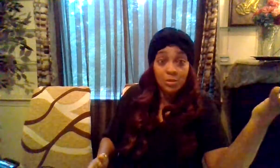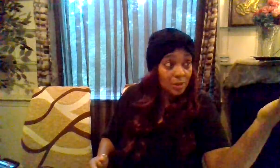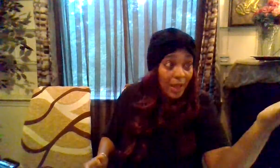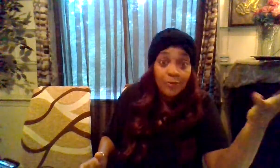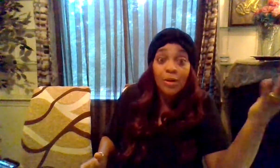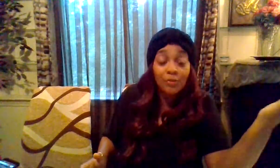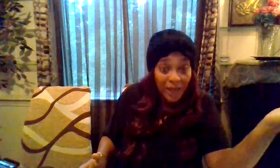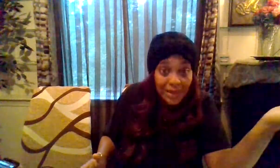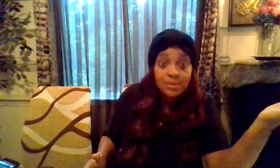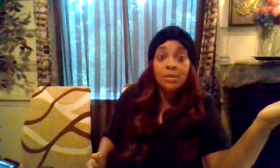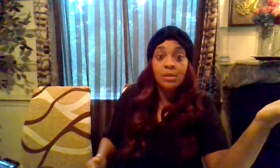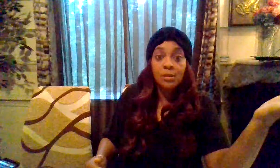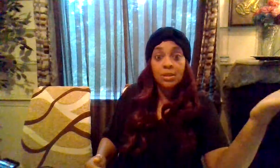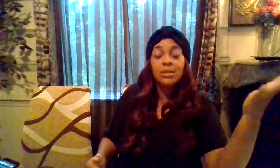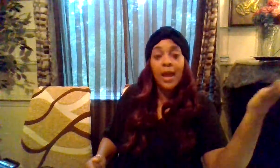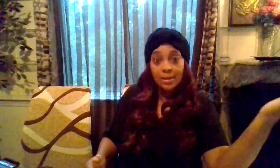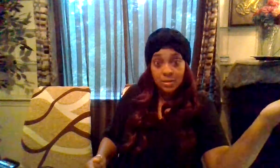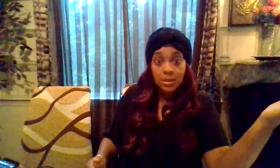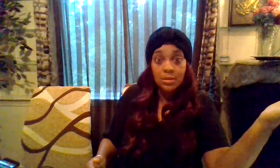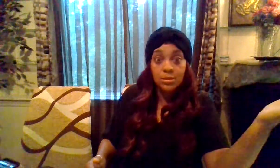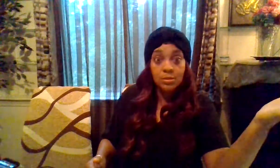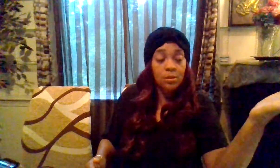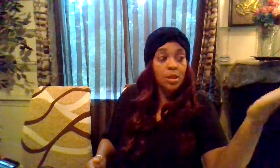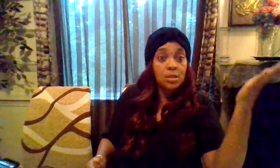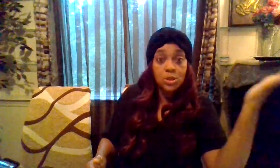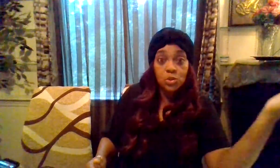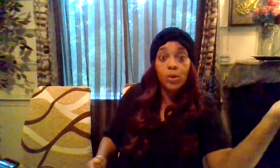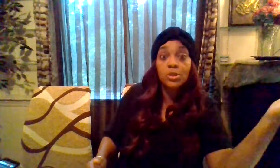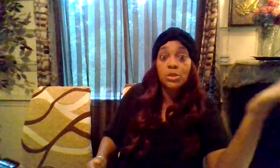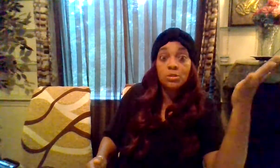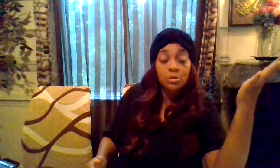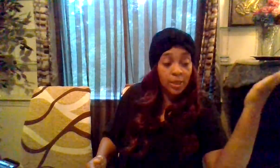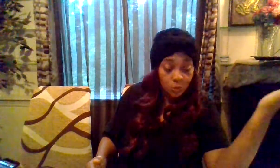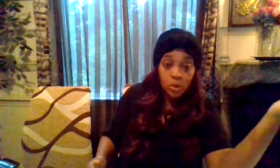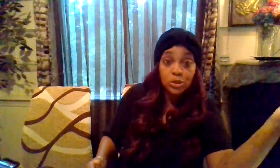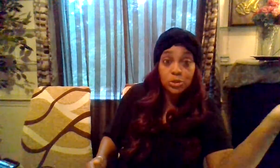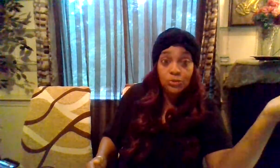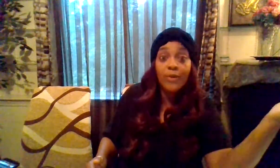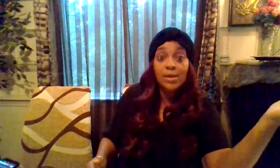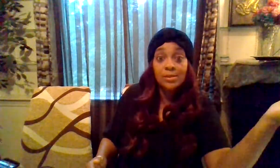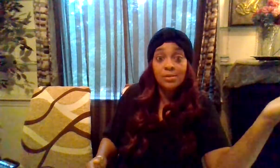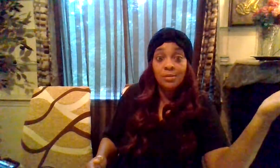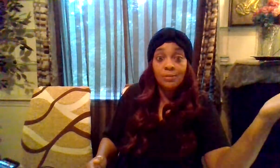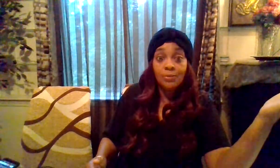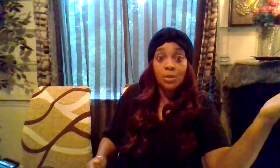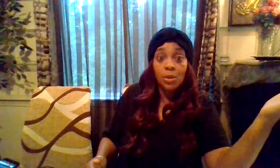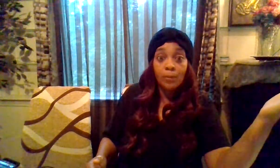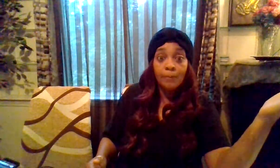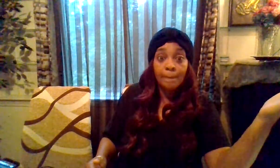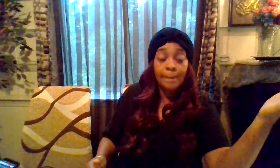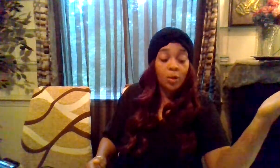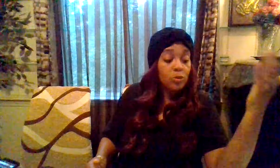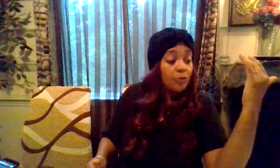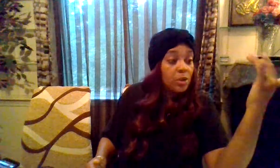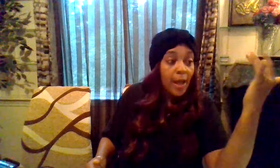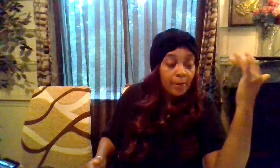life of light could not exist in a situation like the ones that you face you know or you feel like